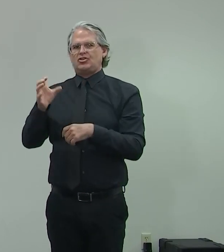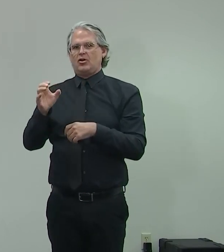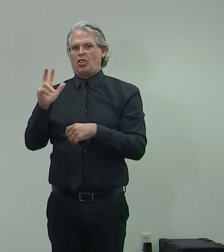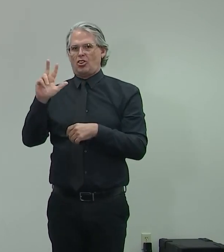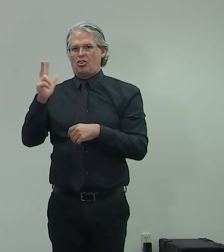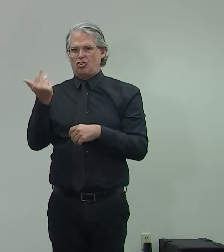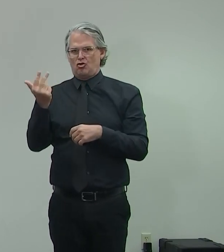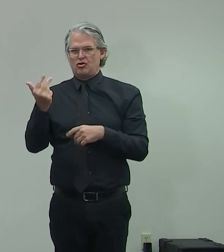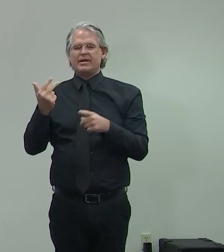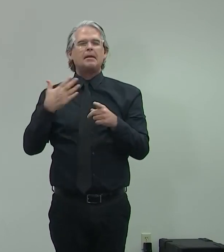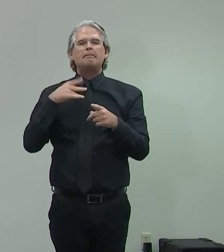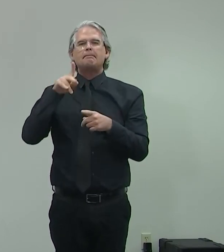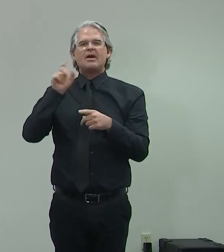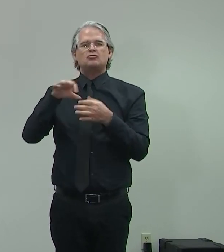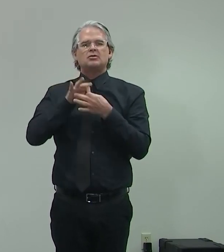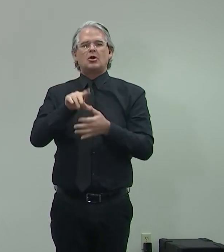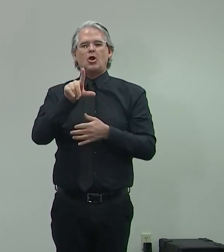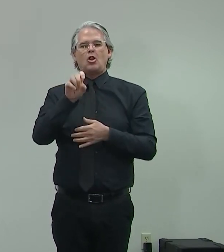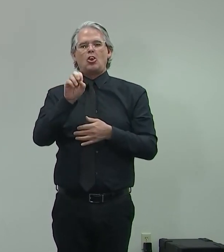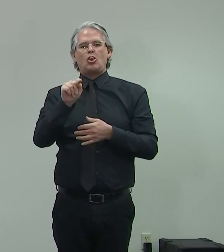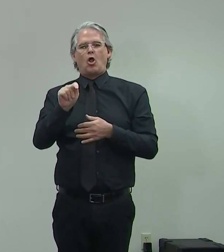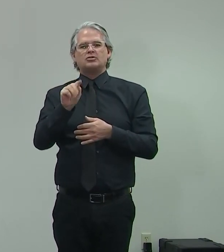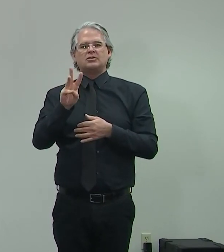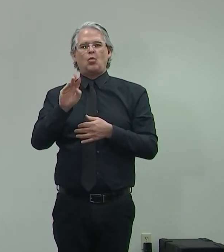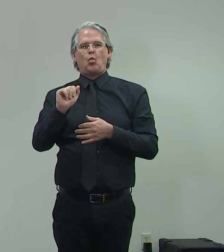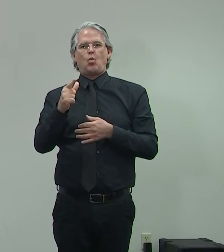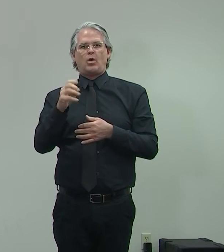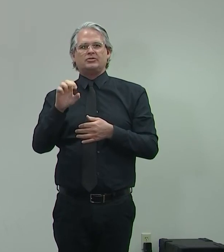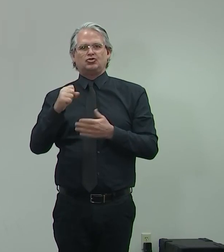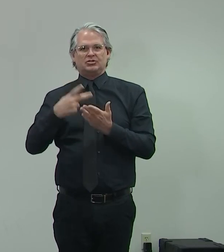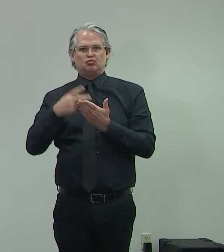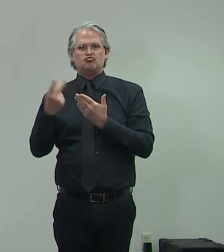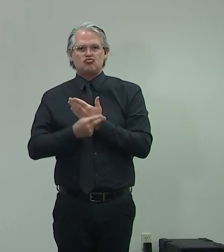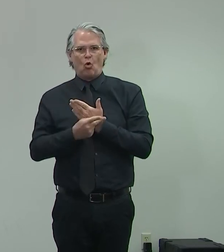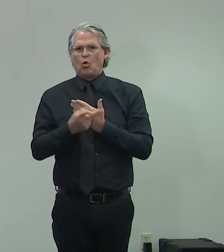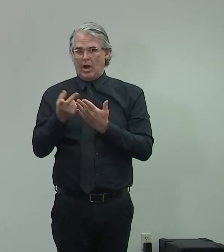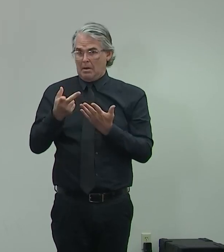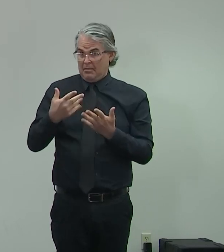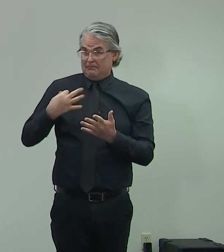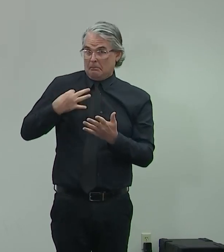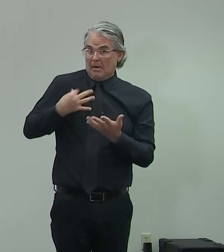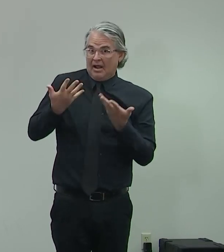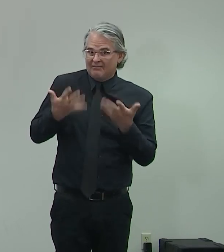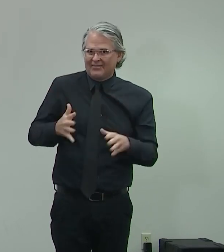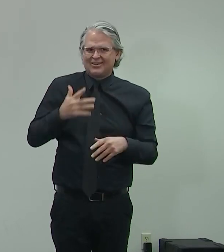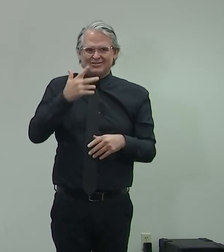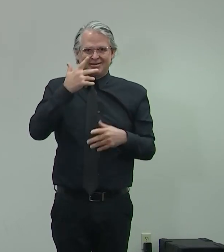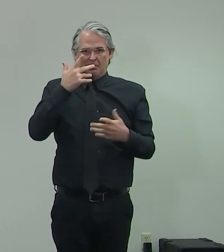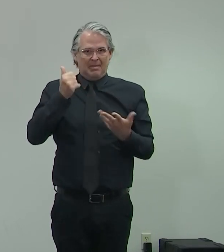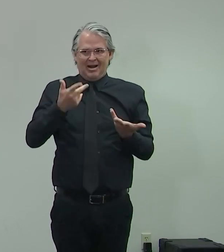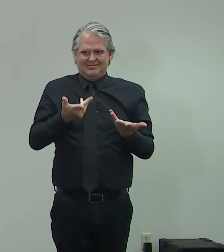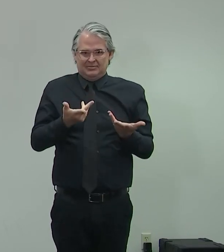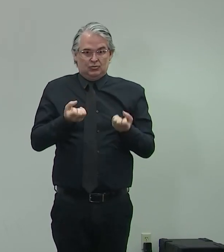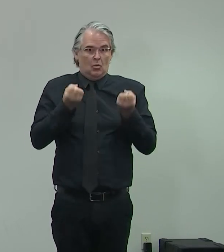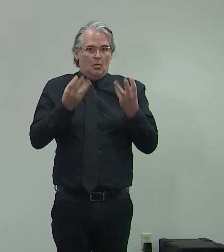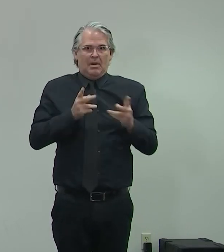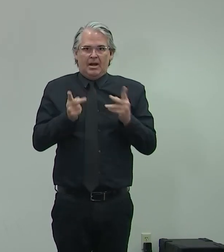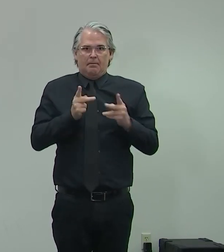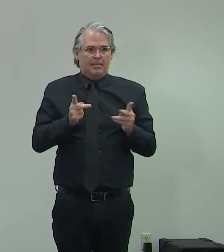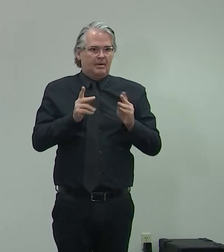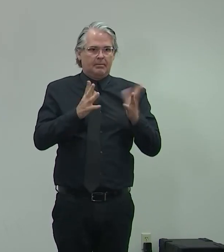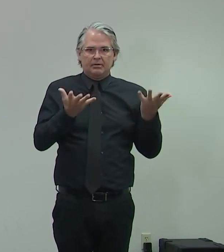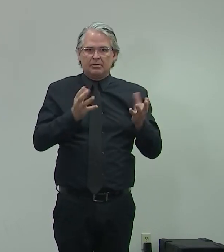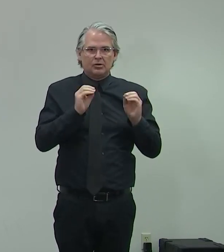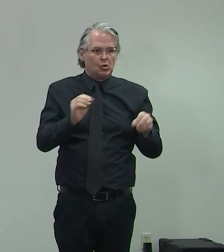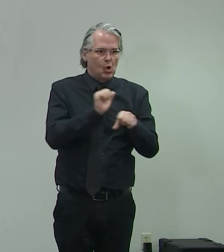the lost wages program and Nevada's timing of applying for it, even though we're the highest in the nation with that. Why the timing and why did it take so long?